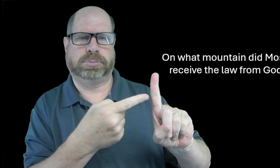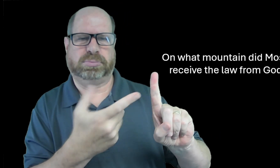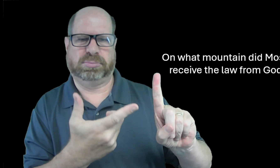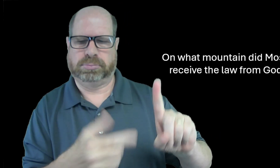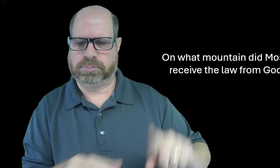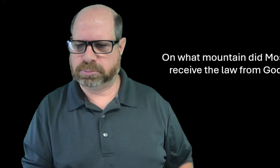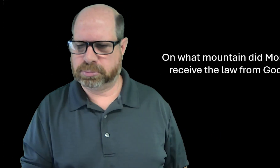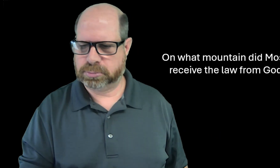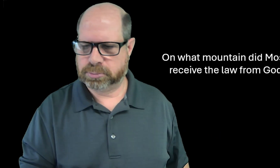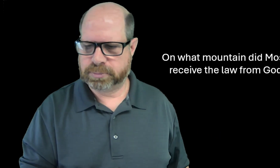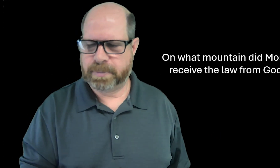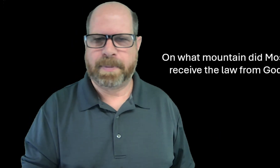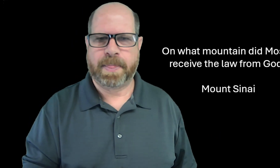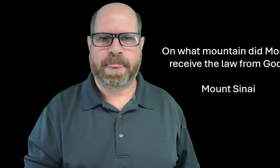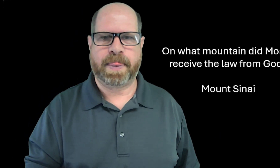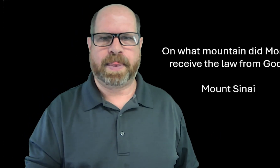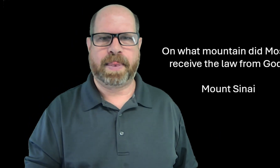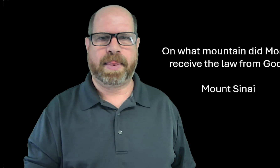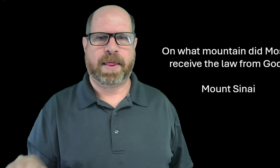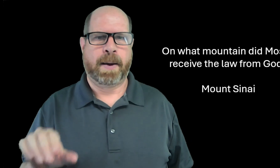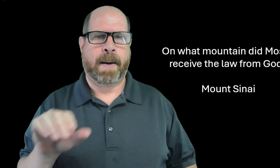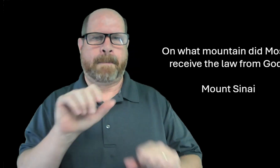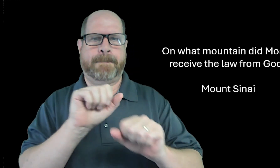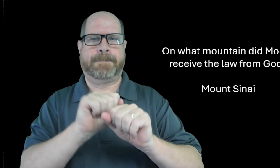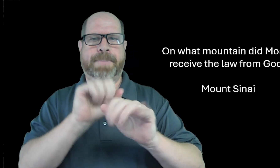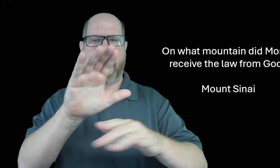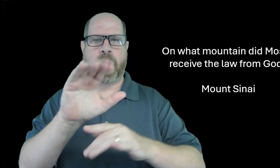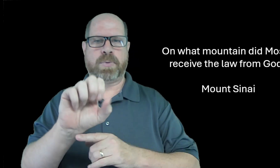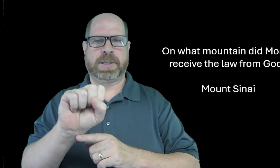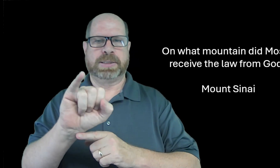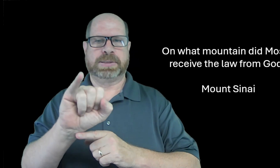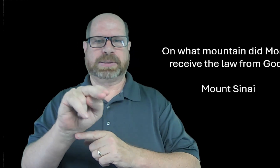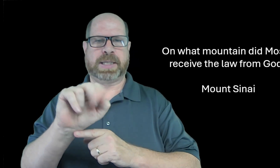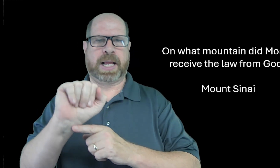mount sinai